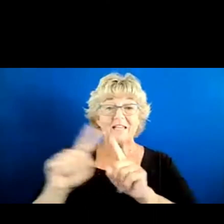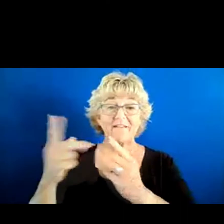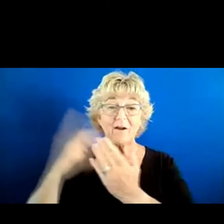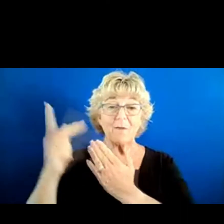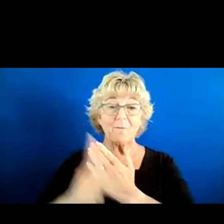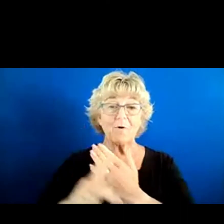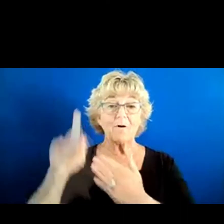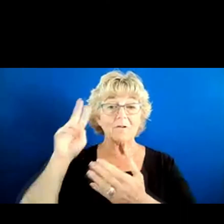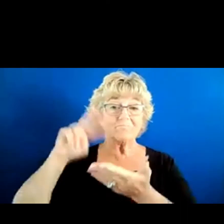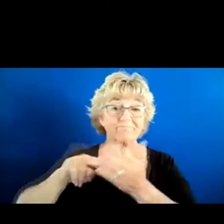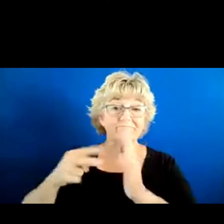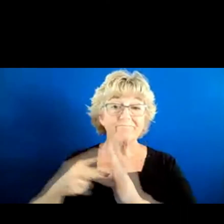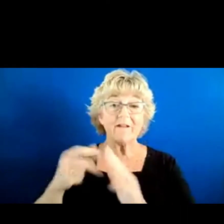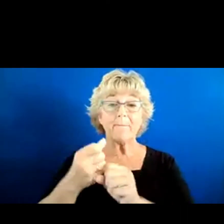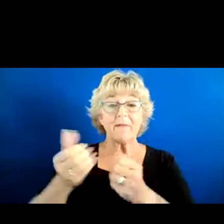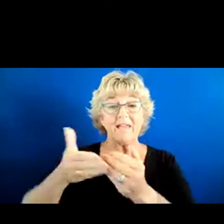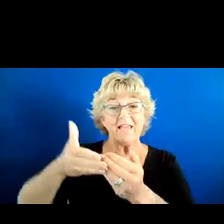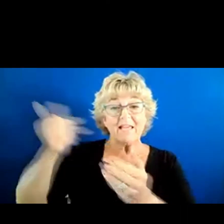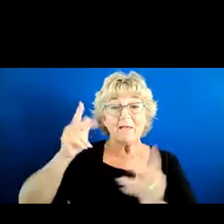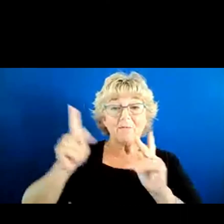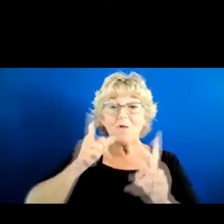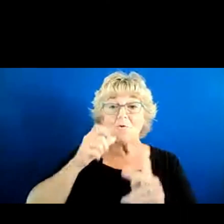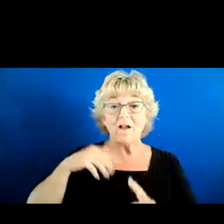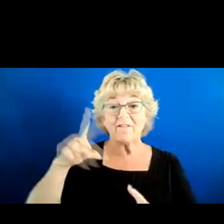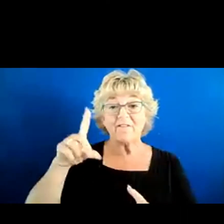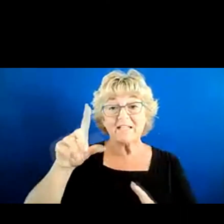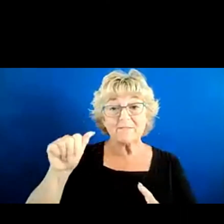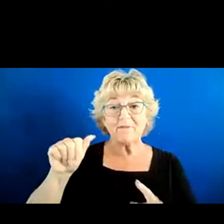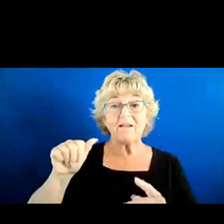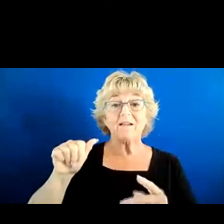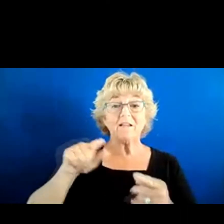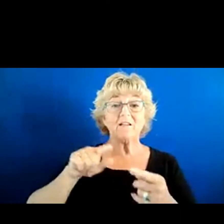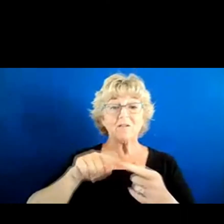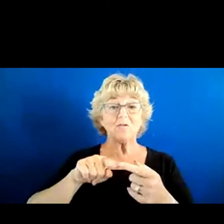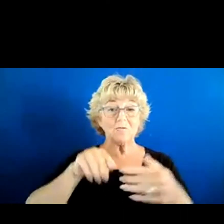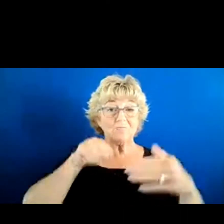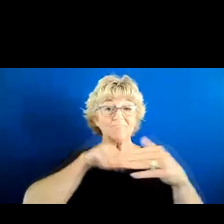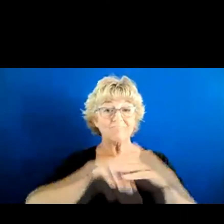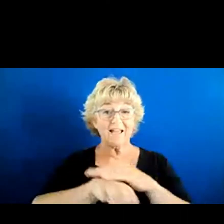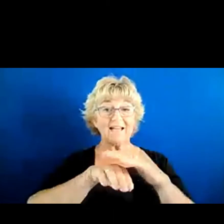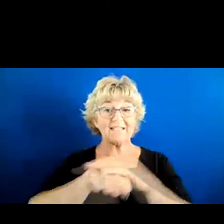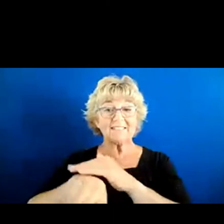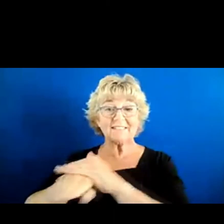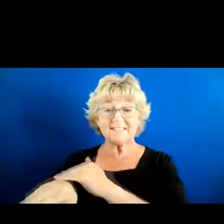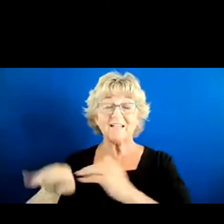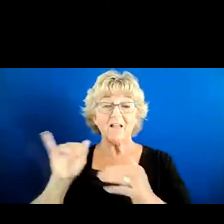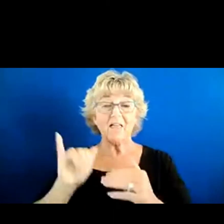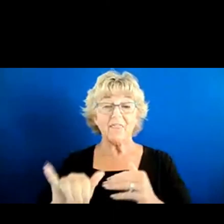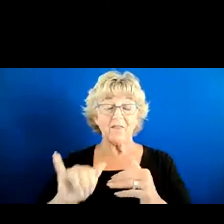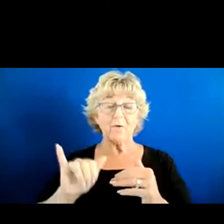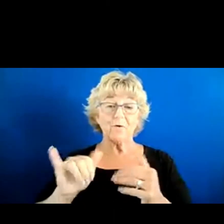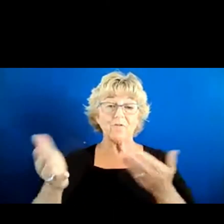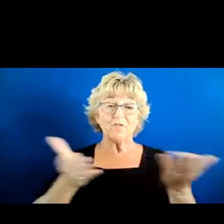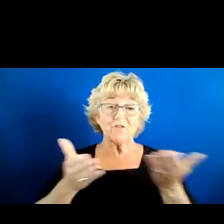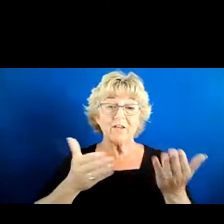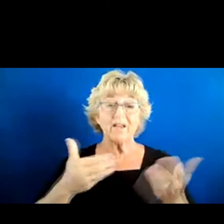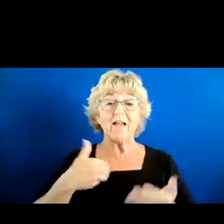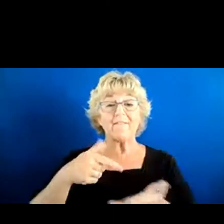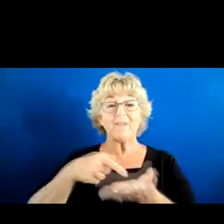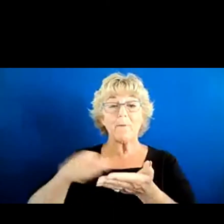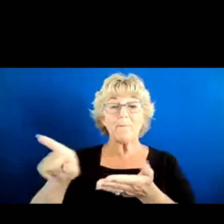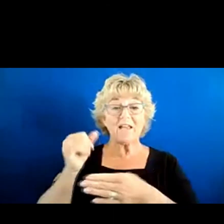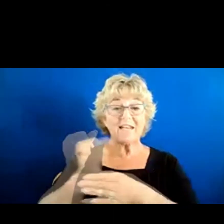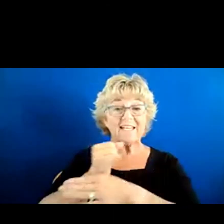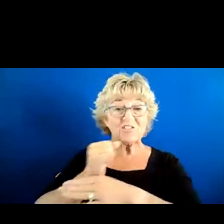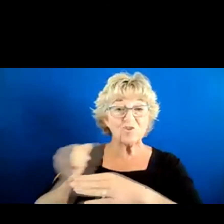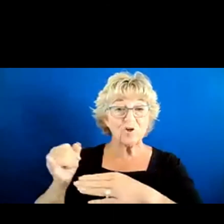designed to make it easier for people with disabilities to enter state service to get those programs to work well, to have paid internship programs